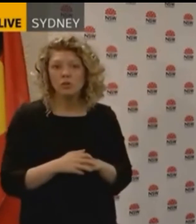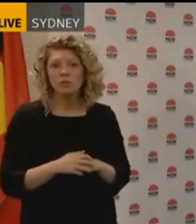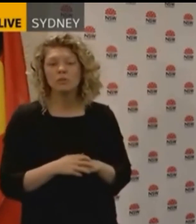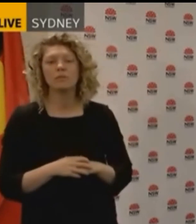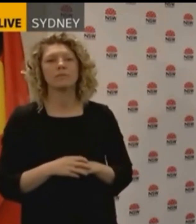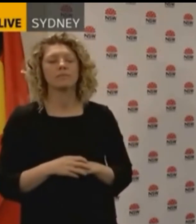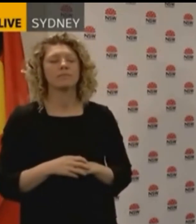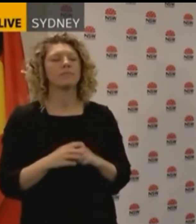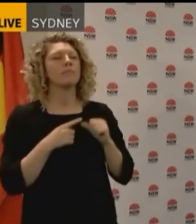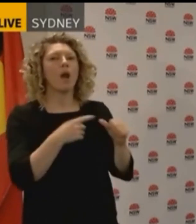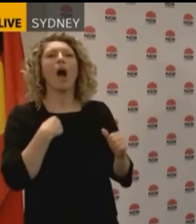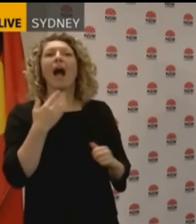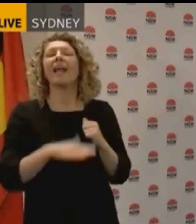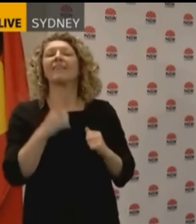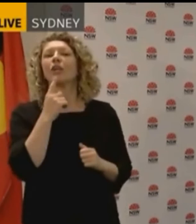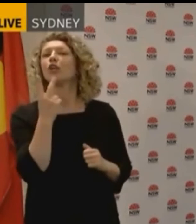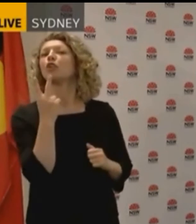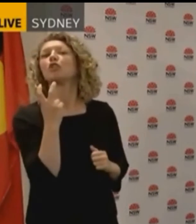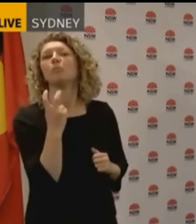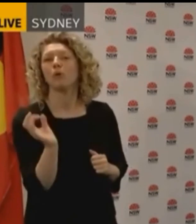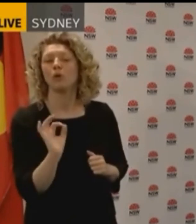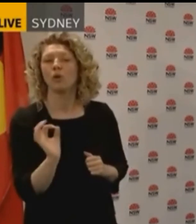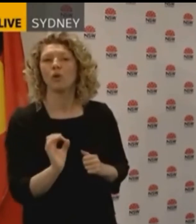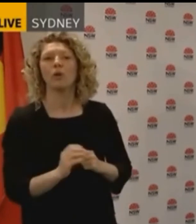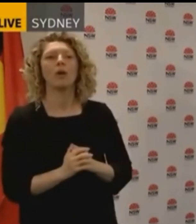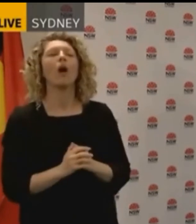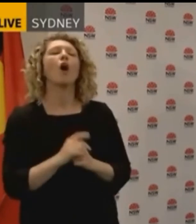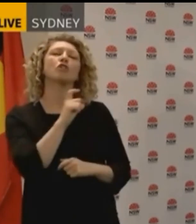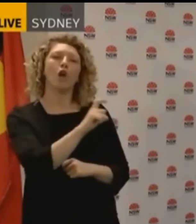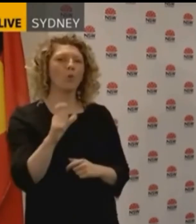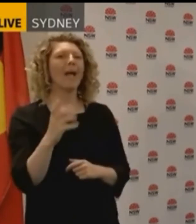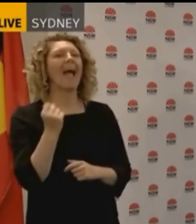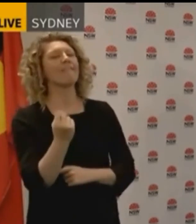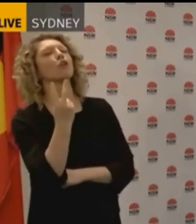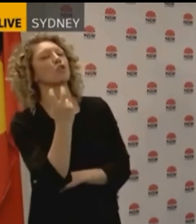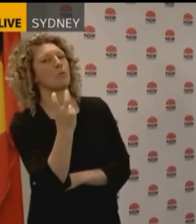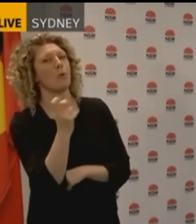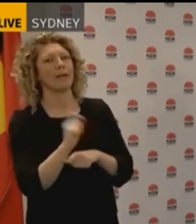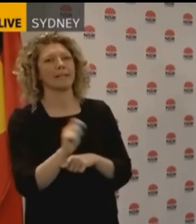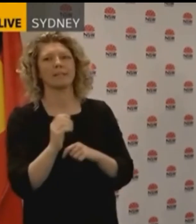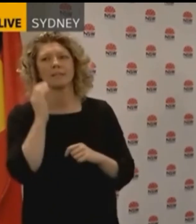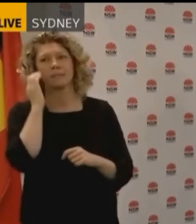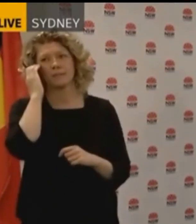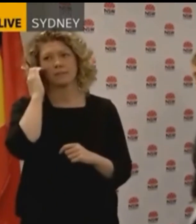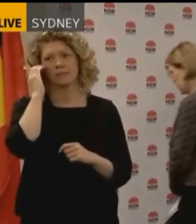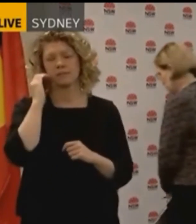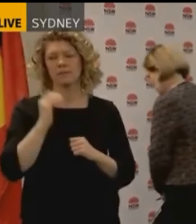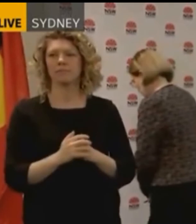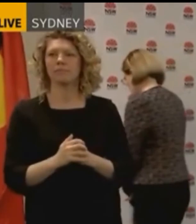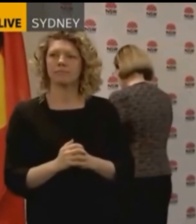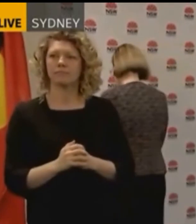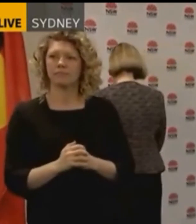there's any cases associated with it. My advice was more... so not Lakemba? But the Child Care Centre, two cases, yes. Premier, this evidence,